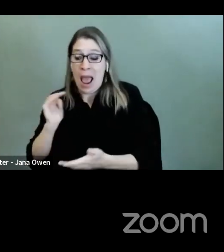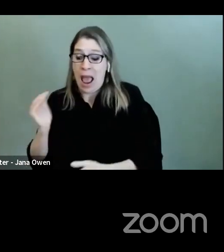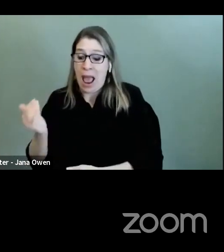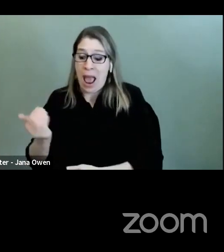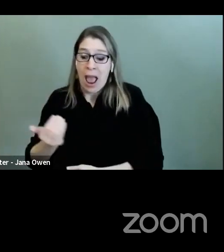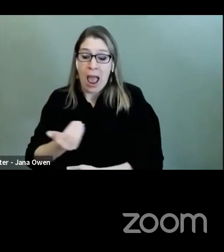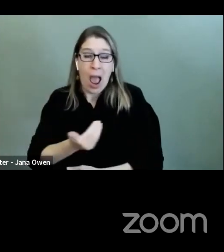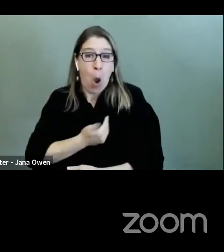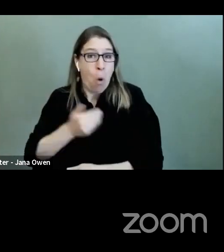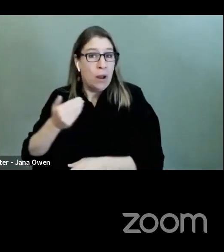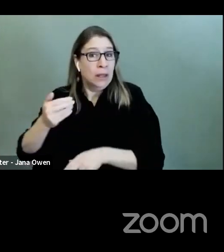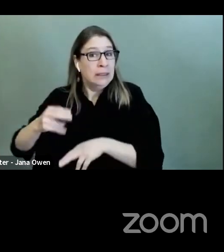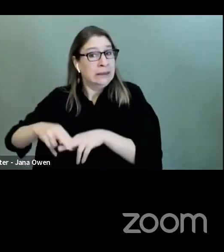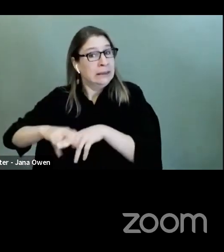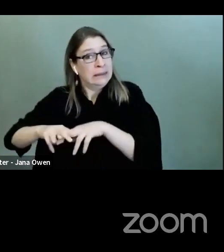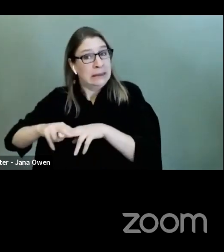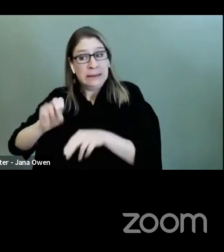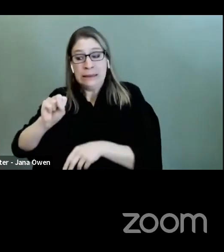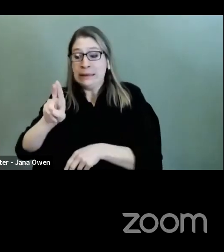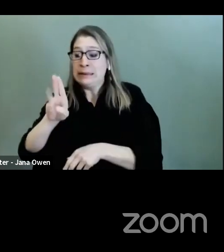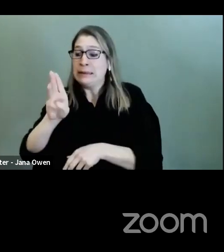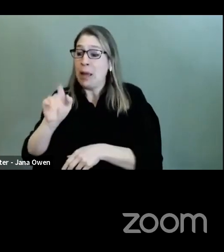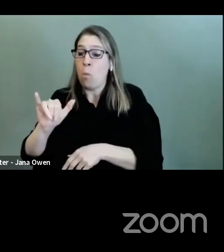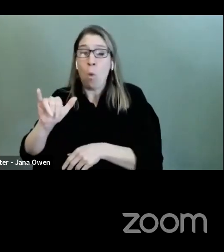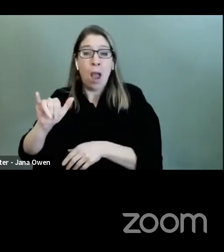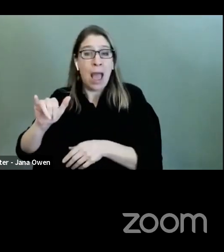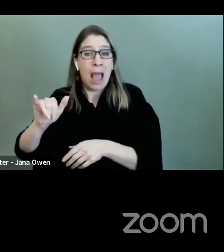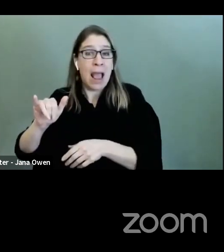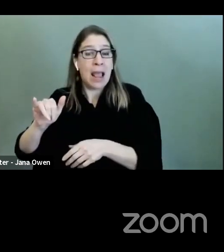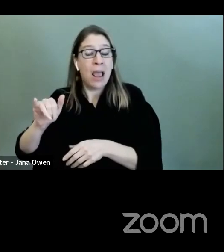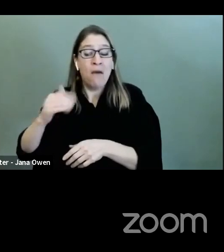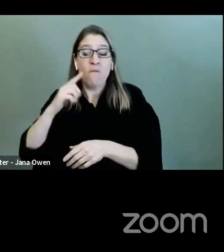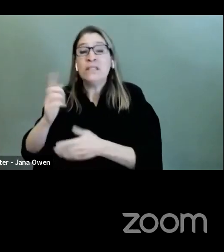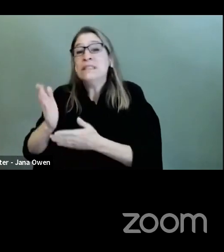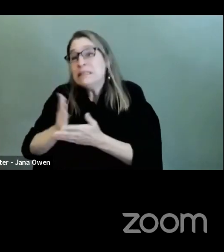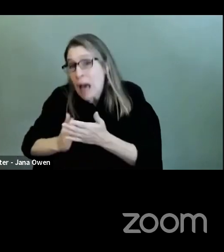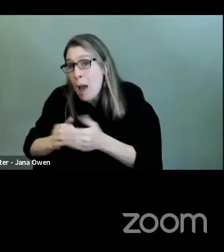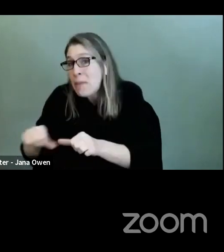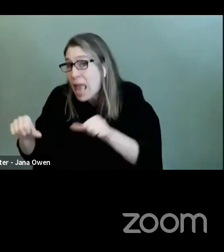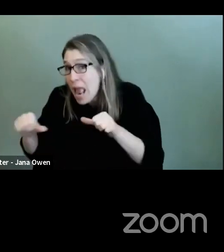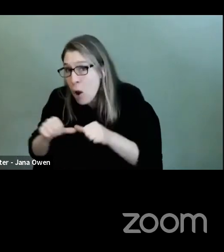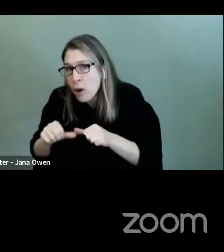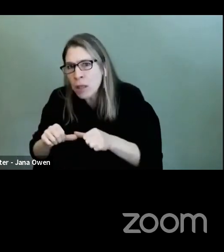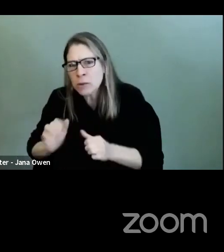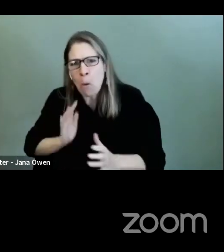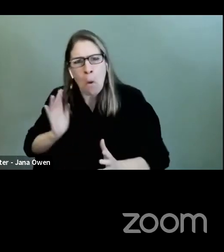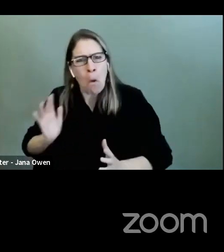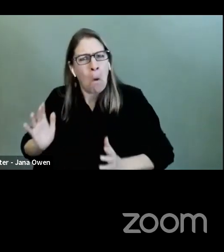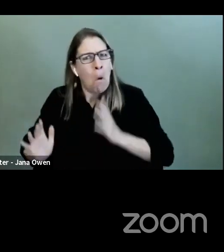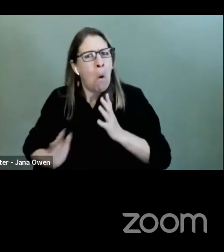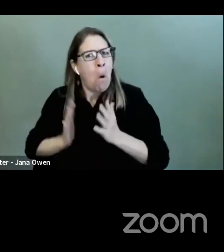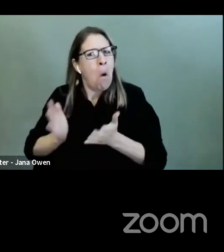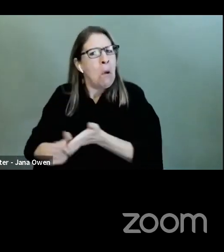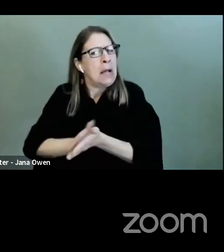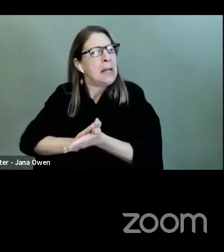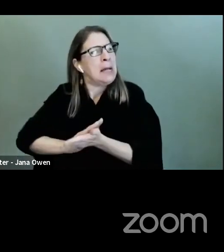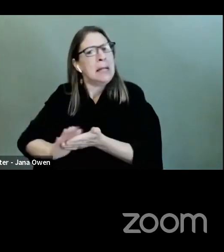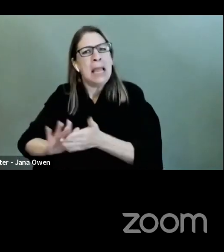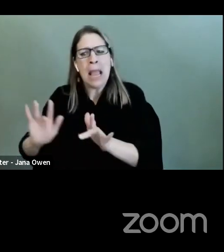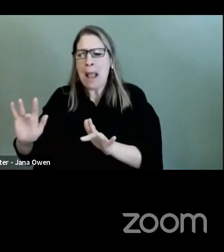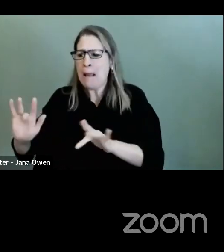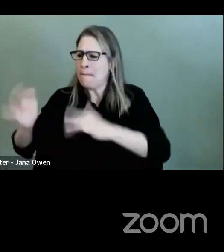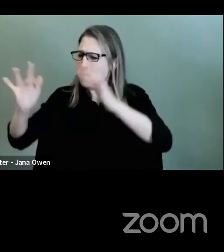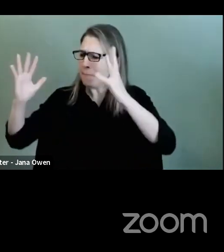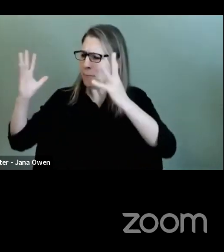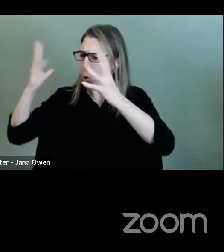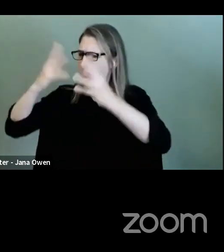subway systems are in affluent downtown Manhattan, but then also how underinvested they are